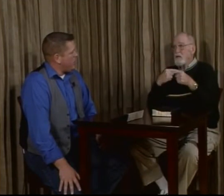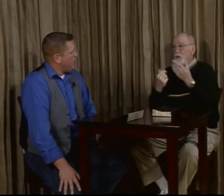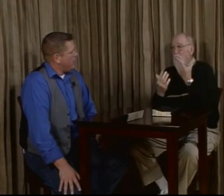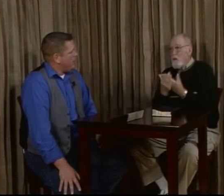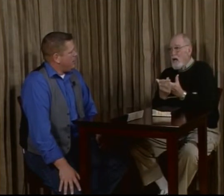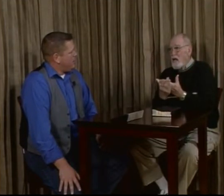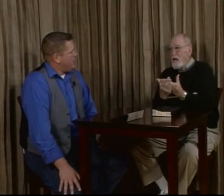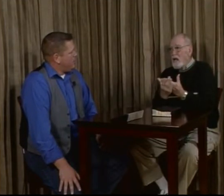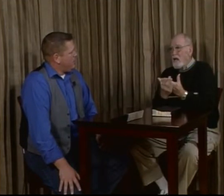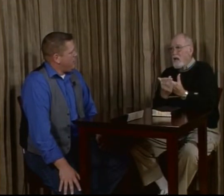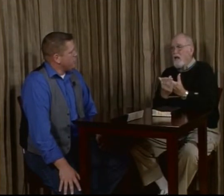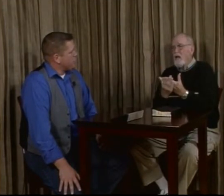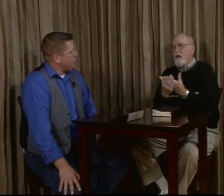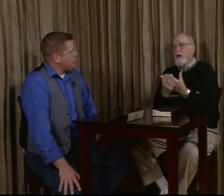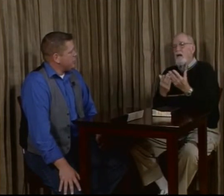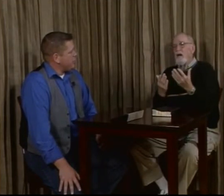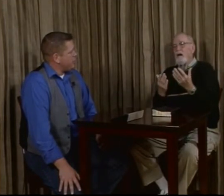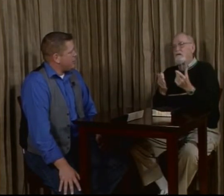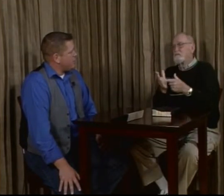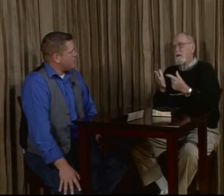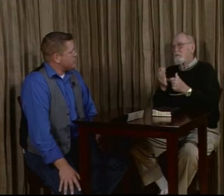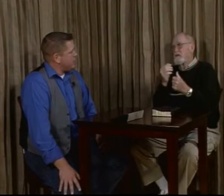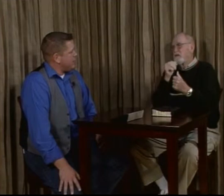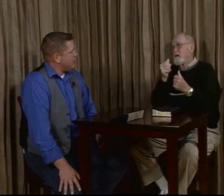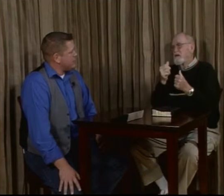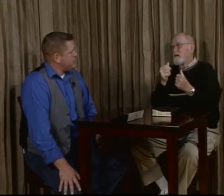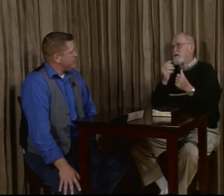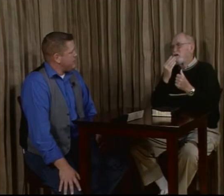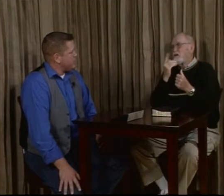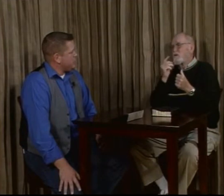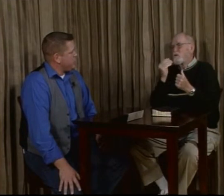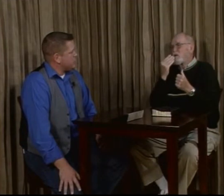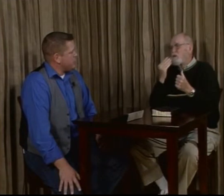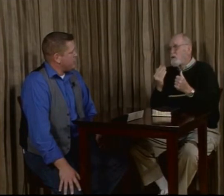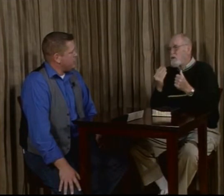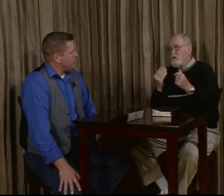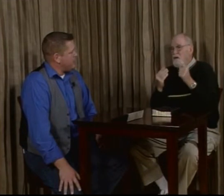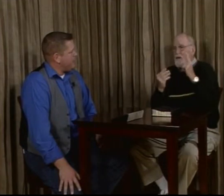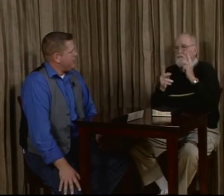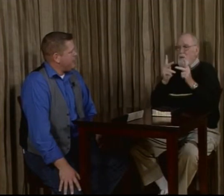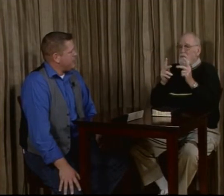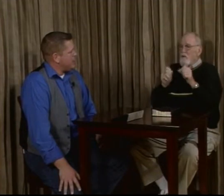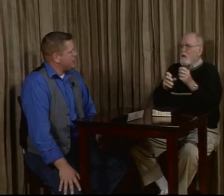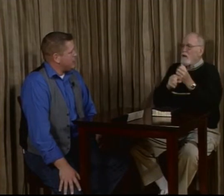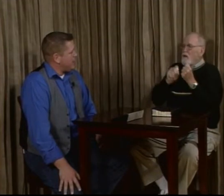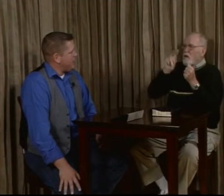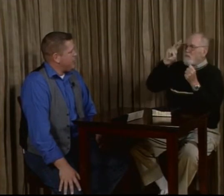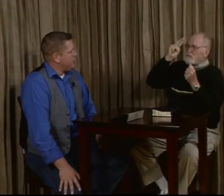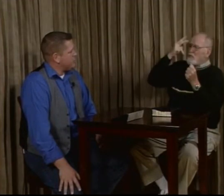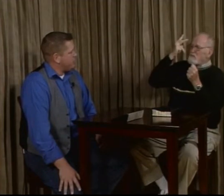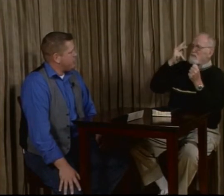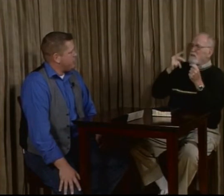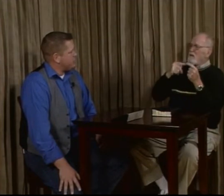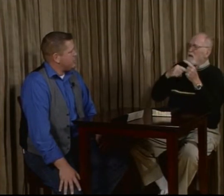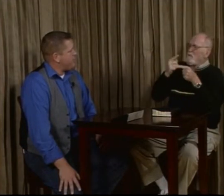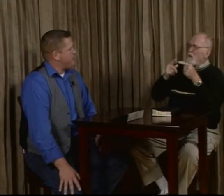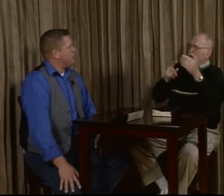if those preachers that are trying to reach those 9,000 deaf people as far as the ratio, they might not even be able to sign. They've got to use interpreters. And deaf people,